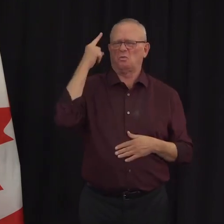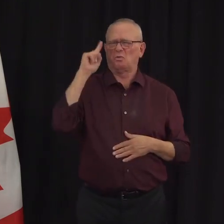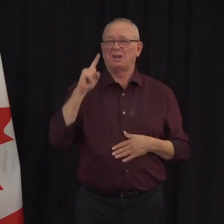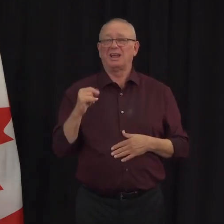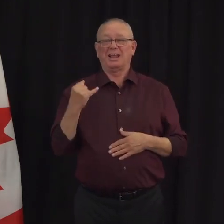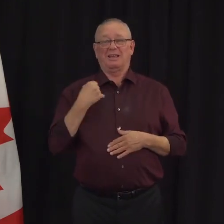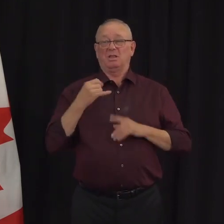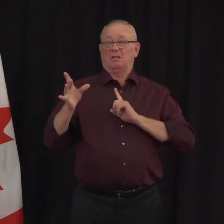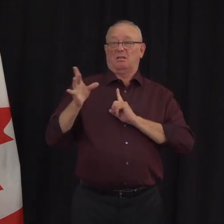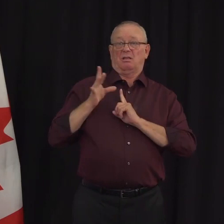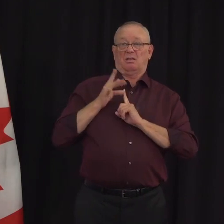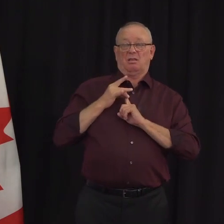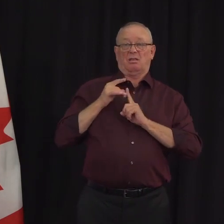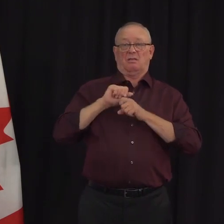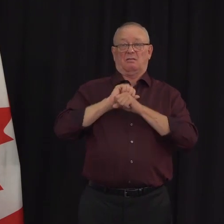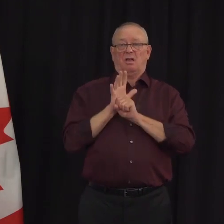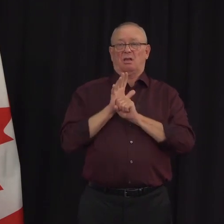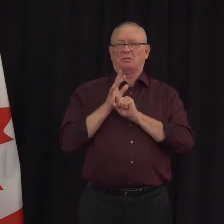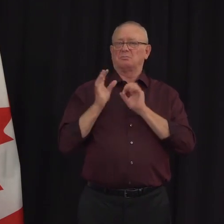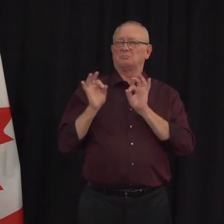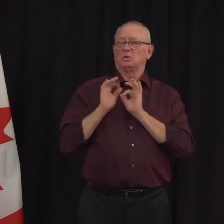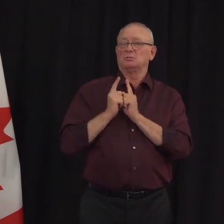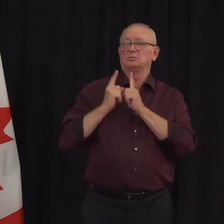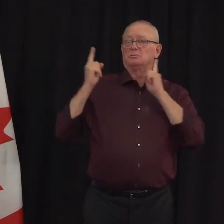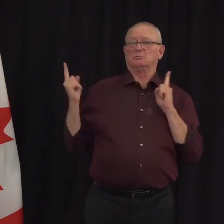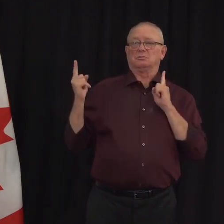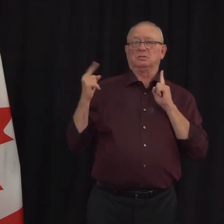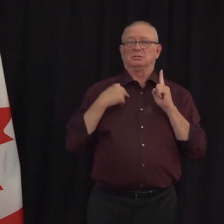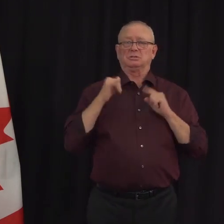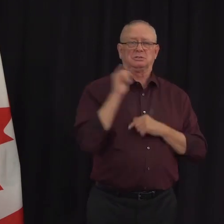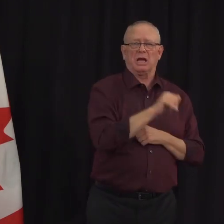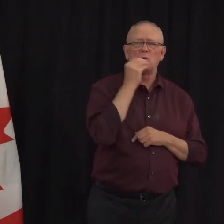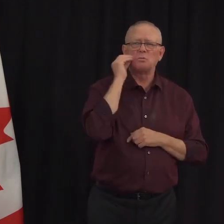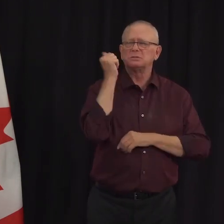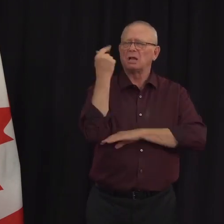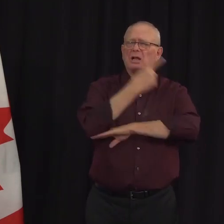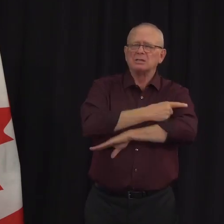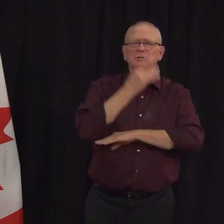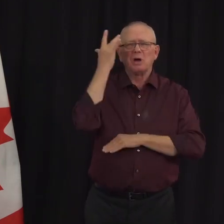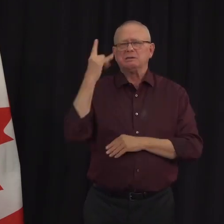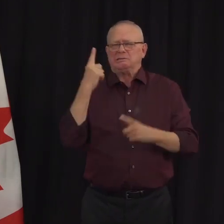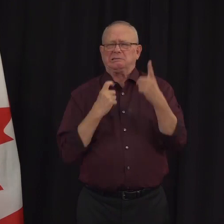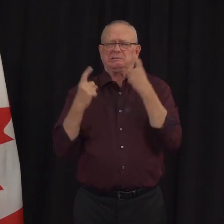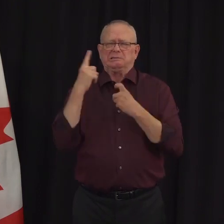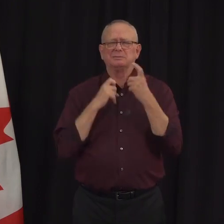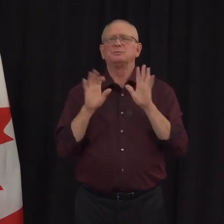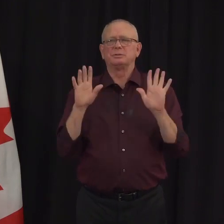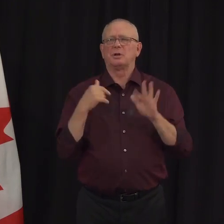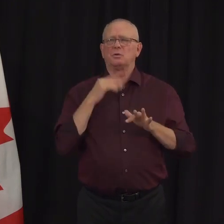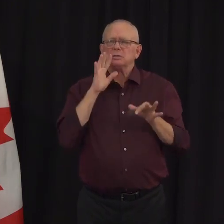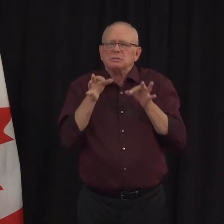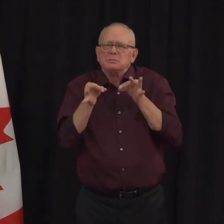needs to be away from others for 14 days. And I think it is important that we all understand how this virus